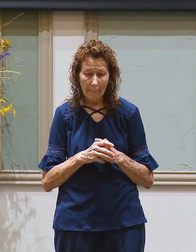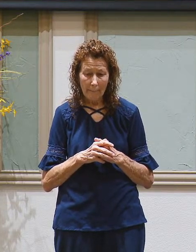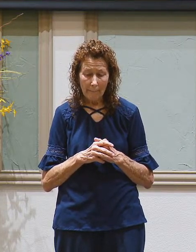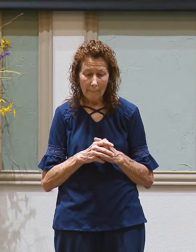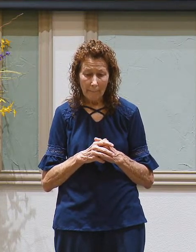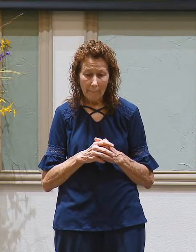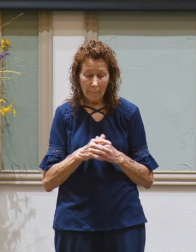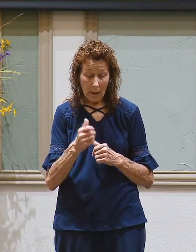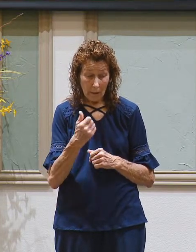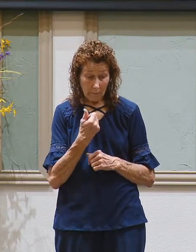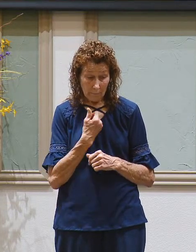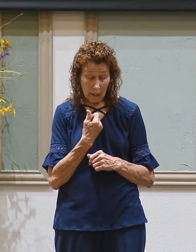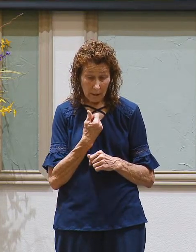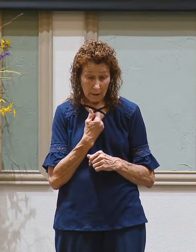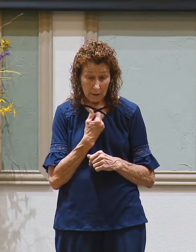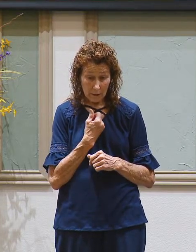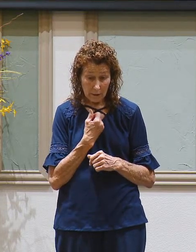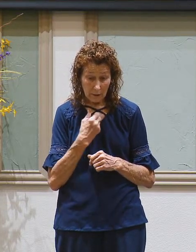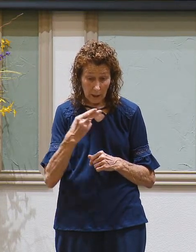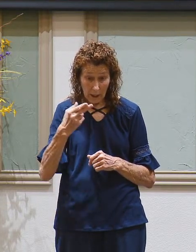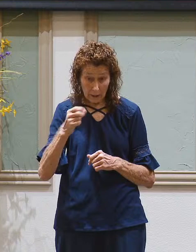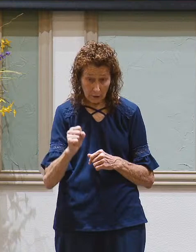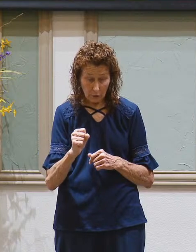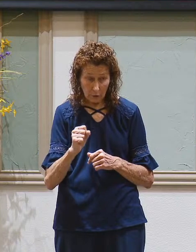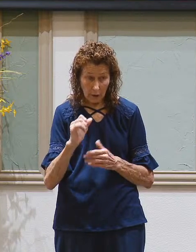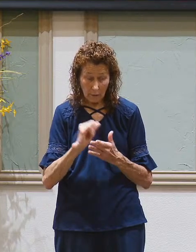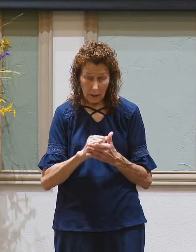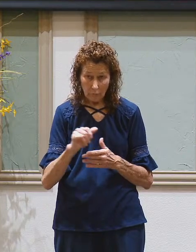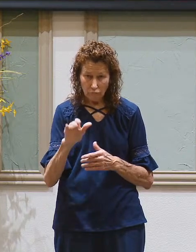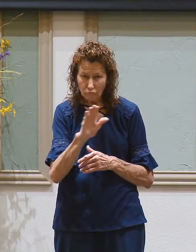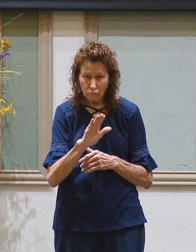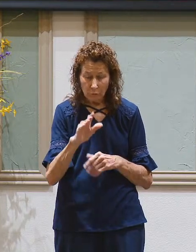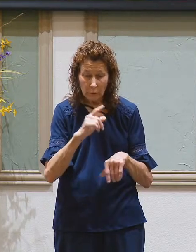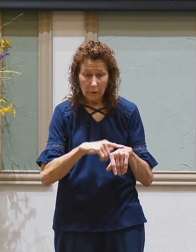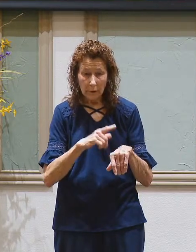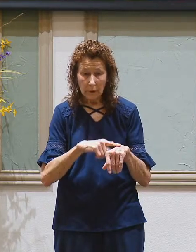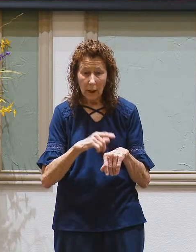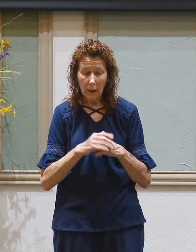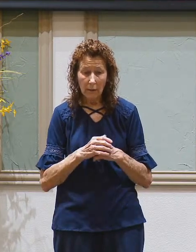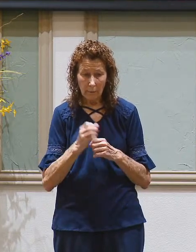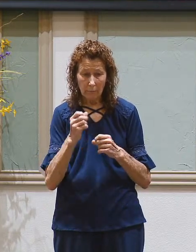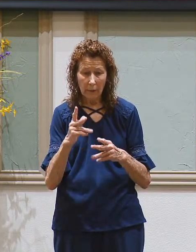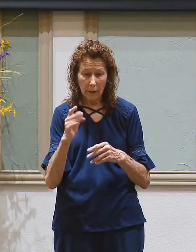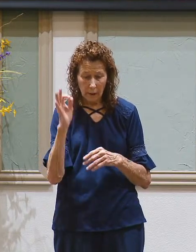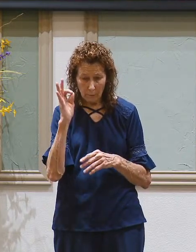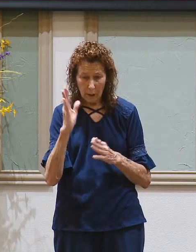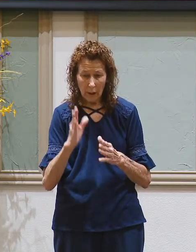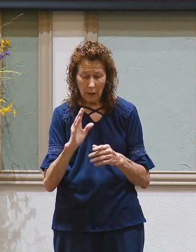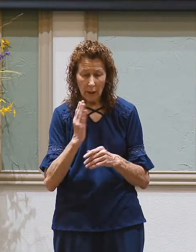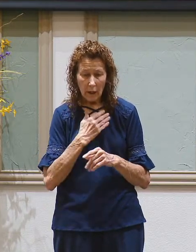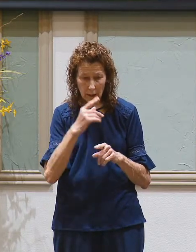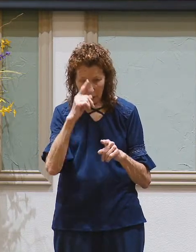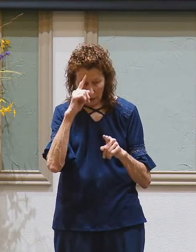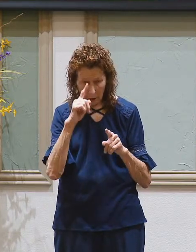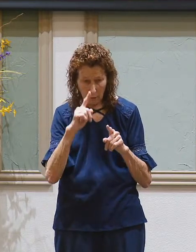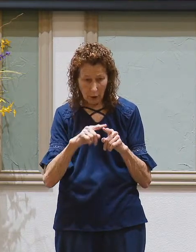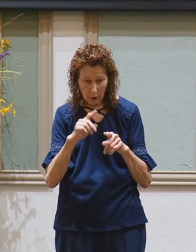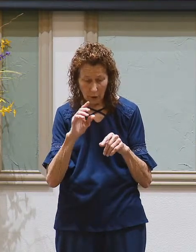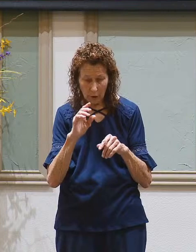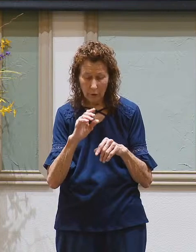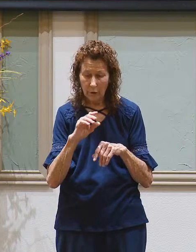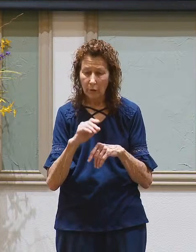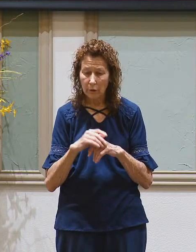when I was in high school I guess that was about the time that many of the preachers in our brotherhoods stopped